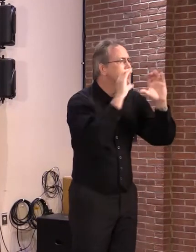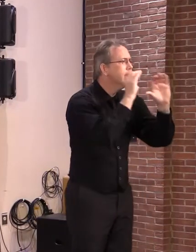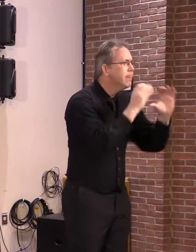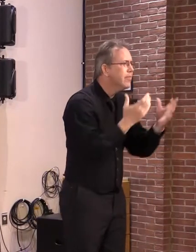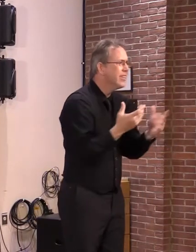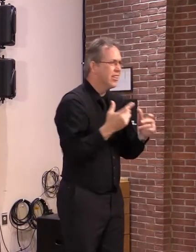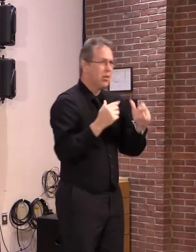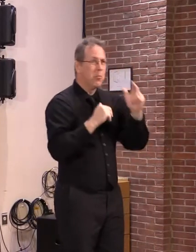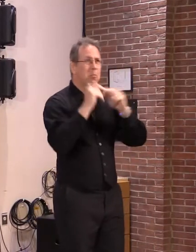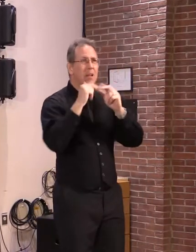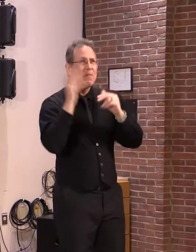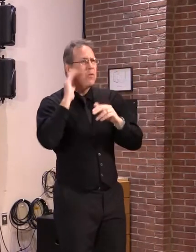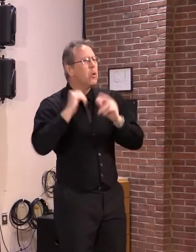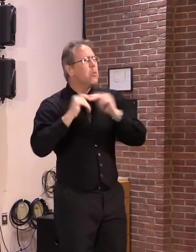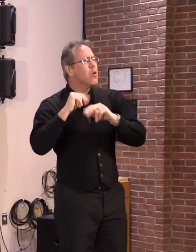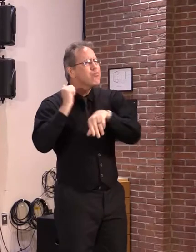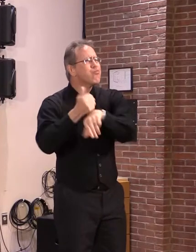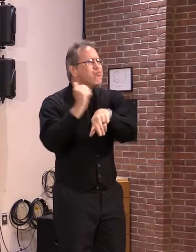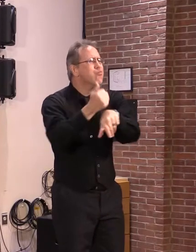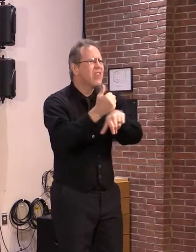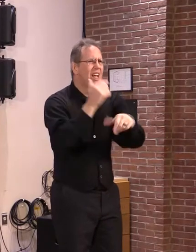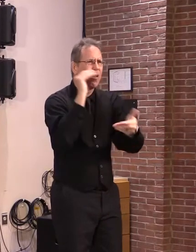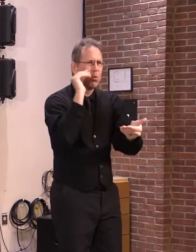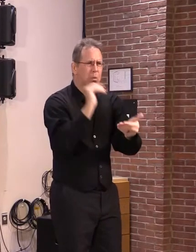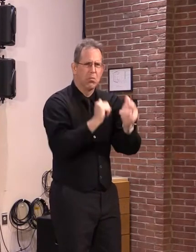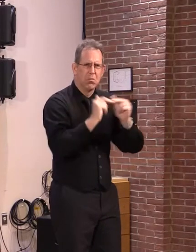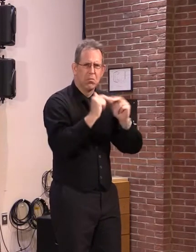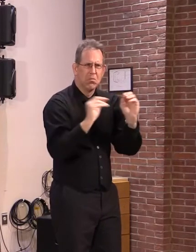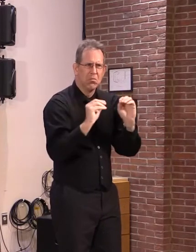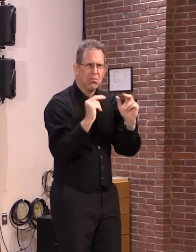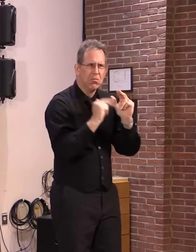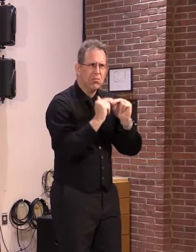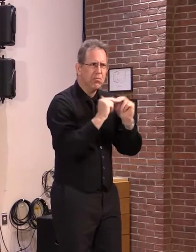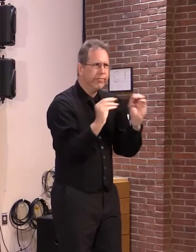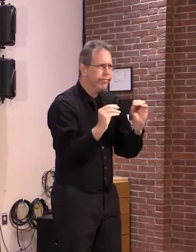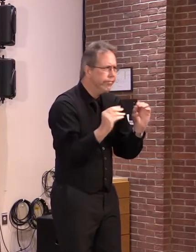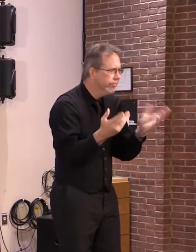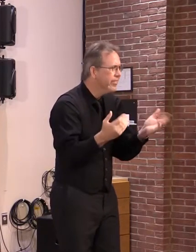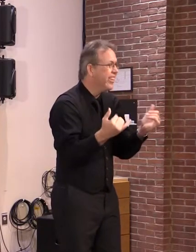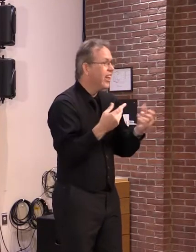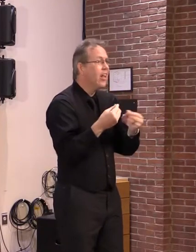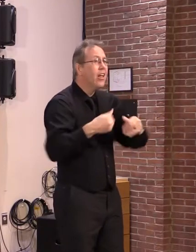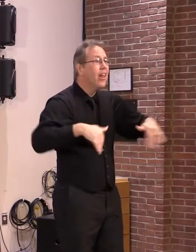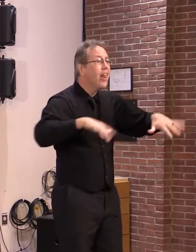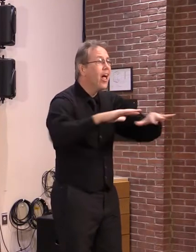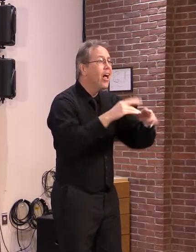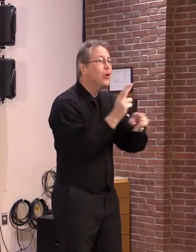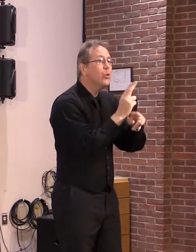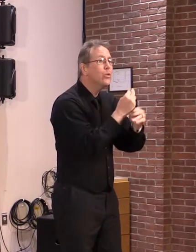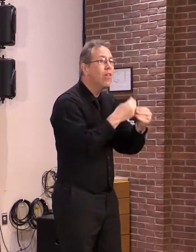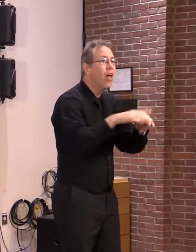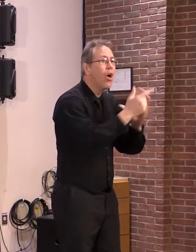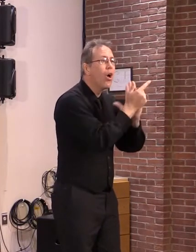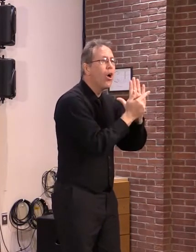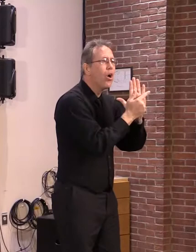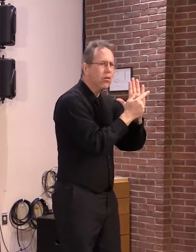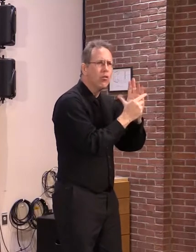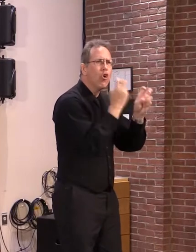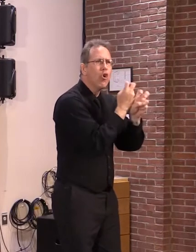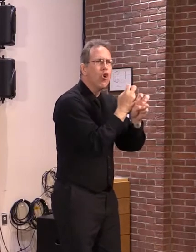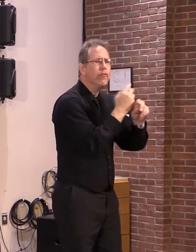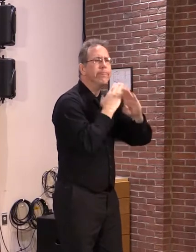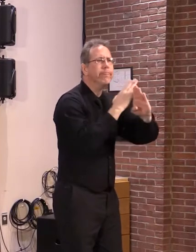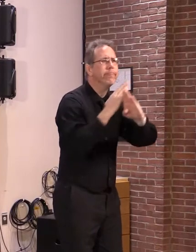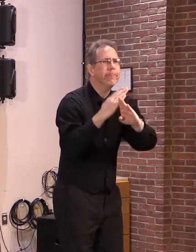demand. Our local and state land use laws have made it way too hard to build new homes here. The